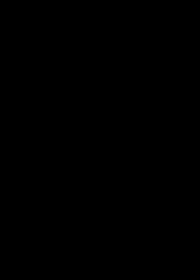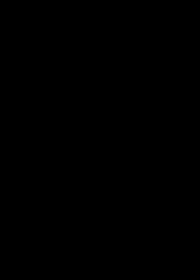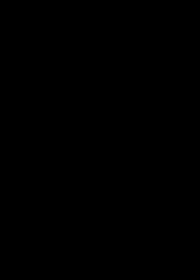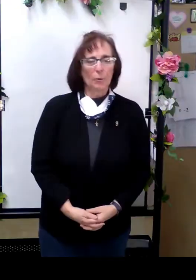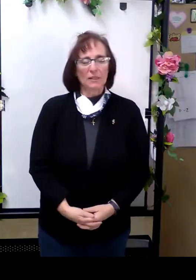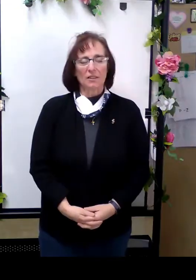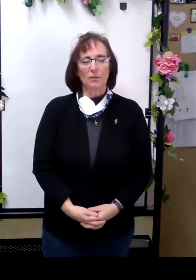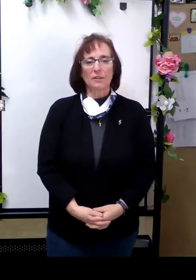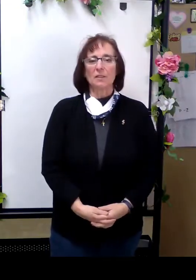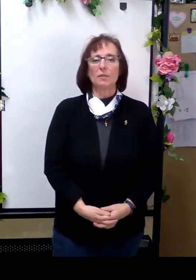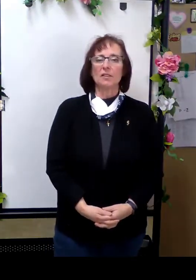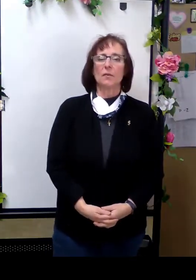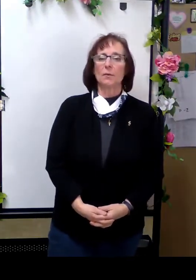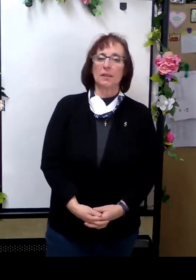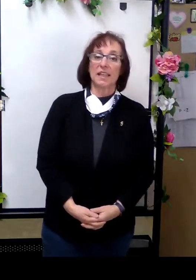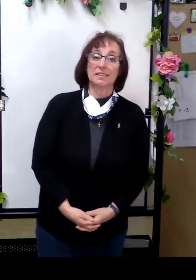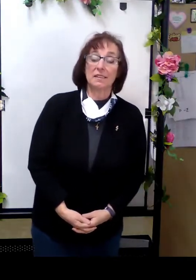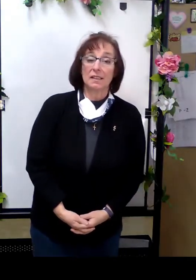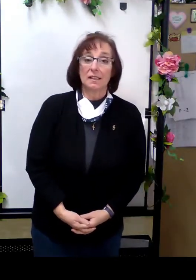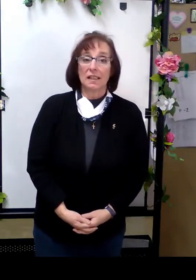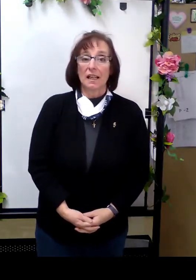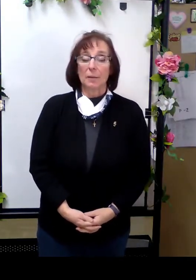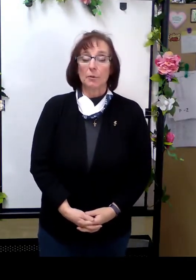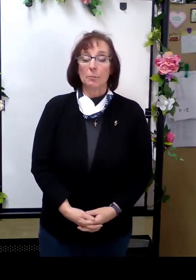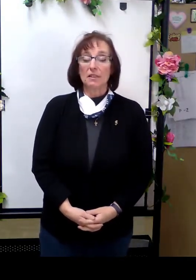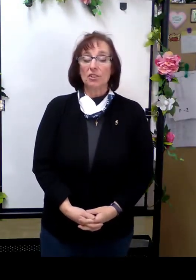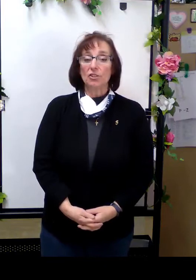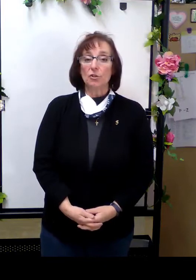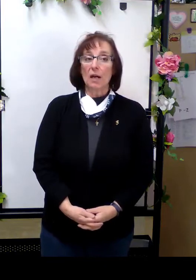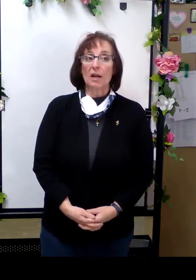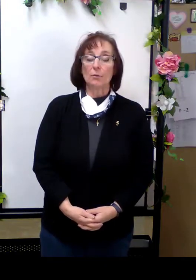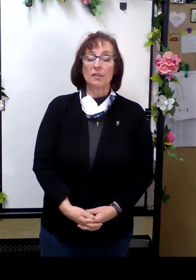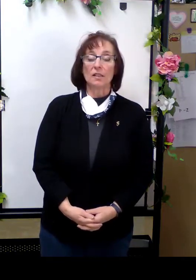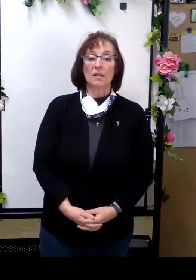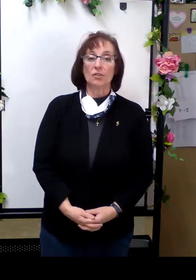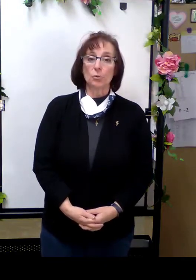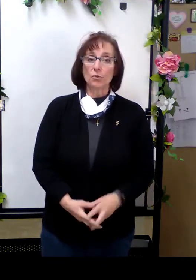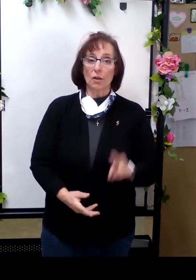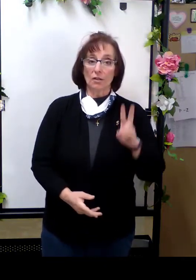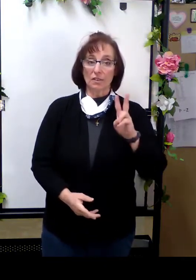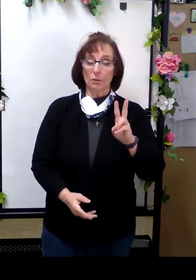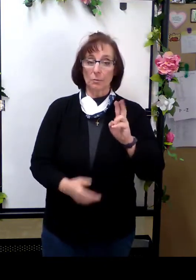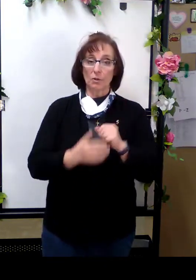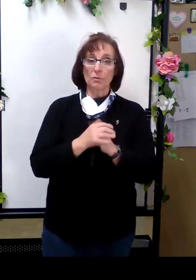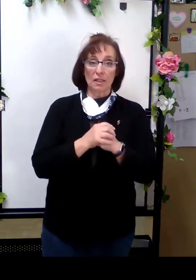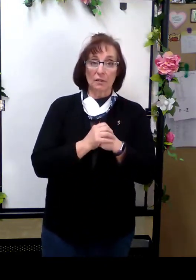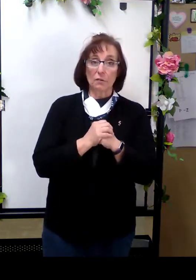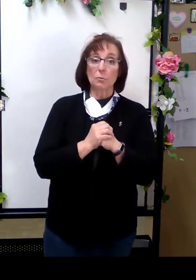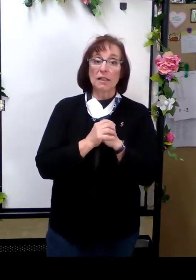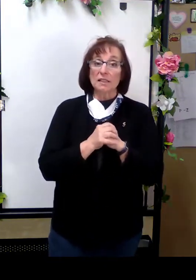Hello boys and girls, it's Mrs. Volker again. I'm going to be teaching you how to sing the two songs that we're going to be using at our first penance